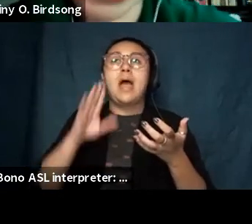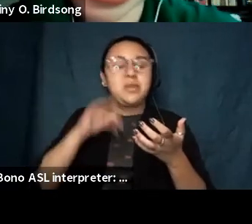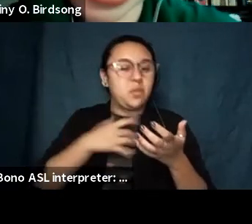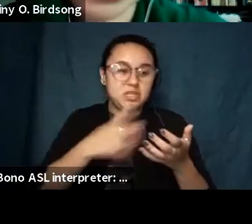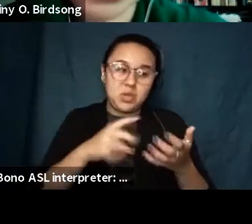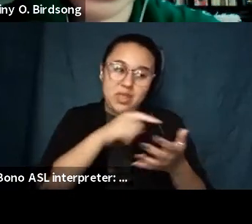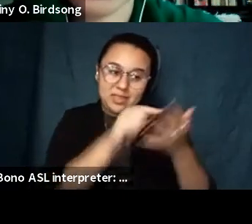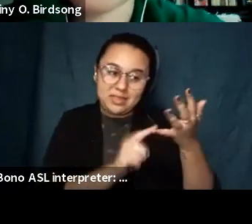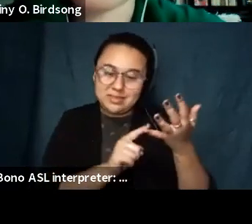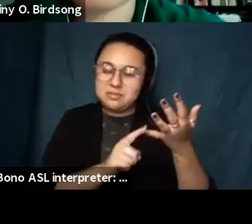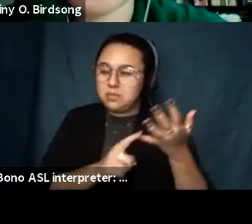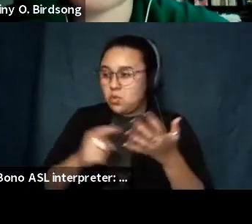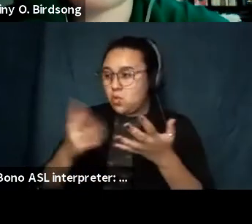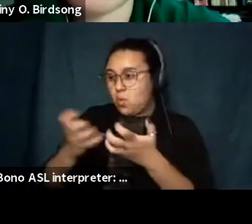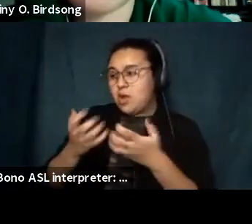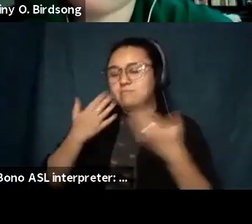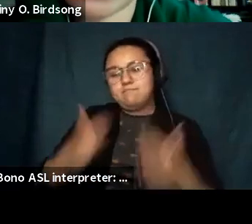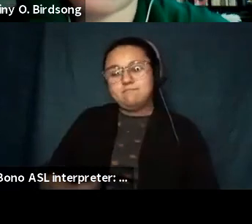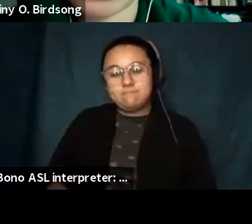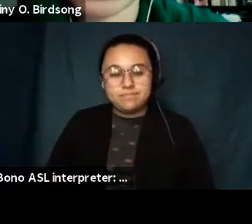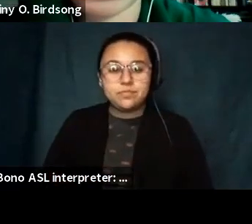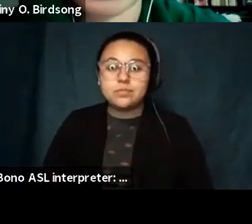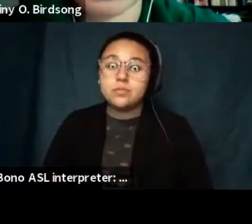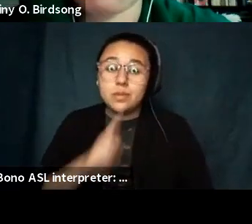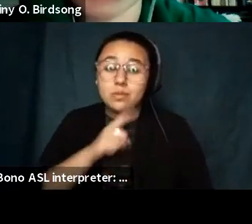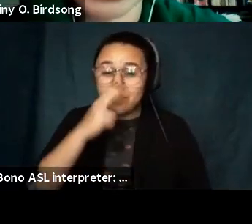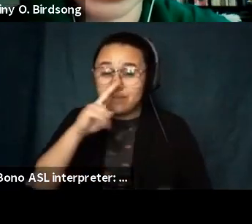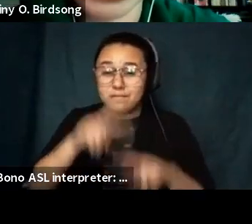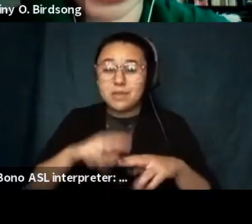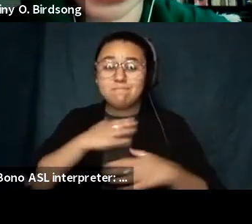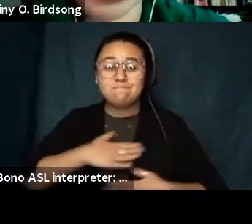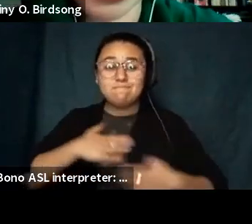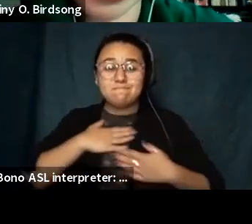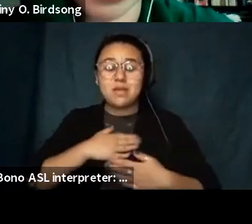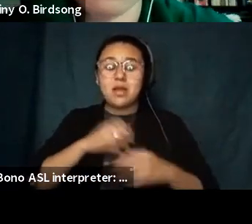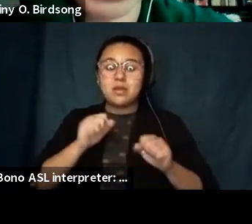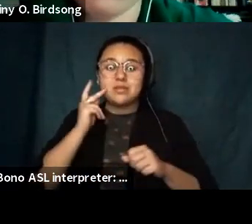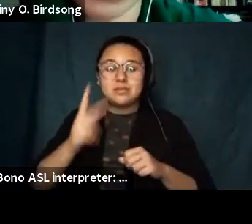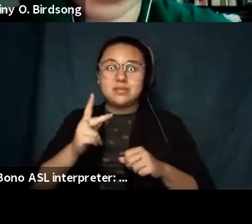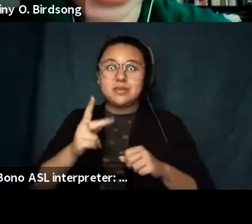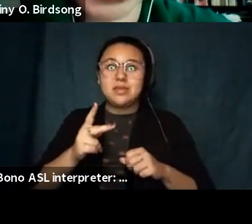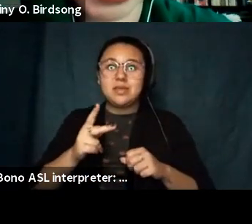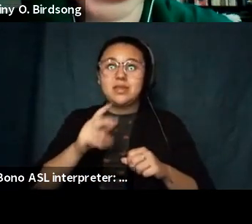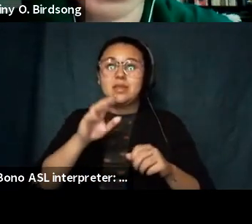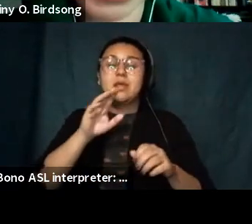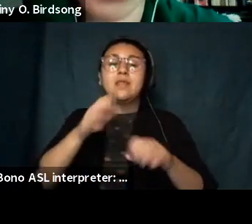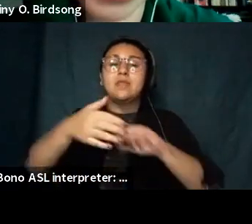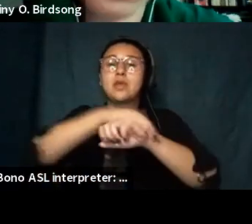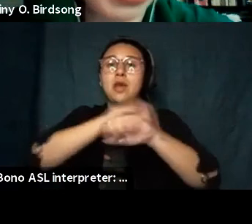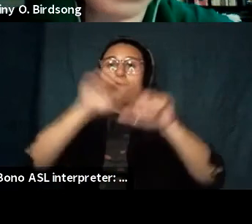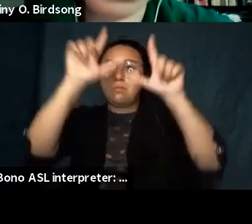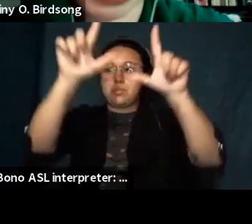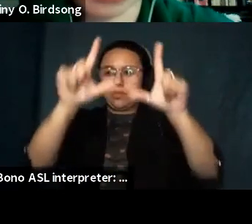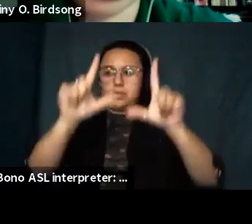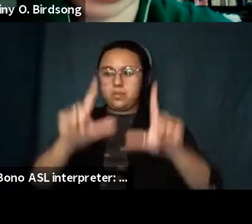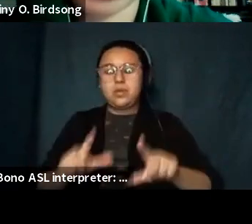and um but i think but it was fun because i could sort of got to see the cover in different iterations but now when i